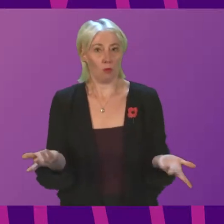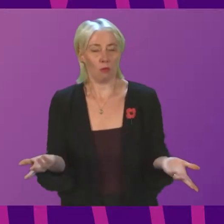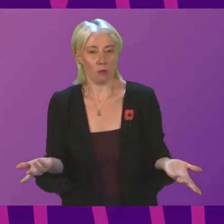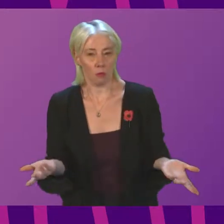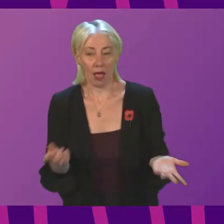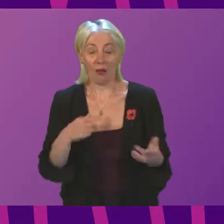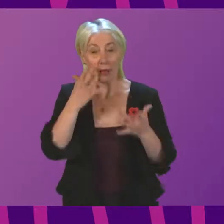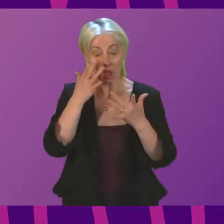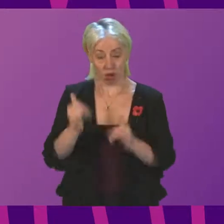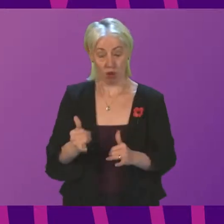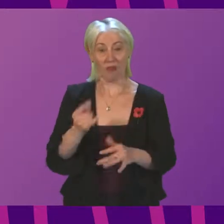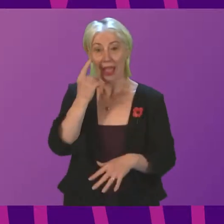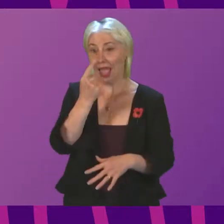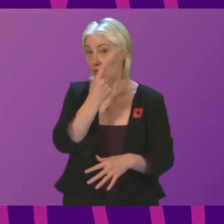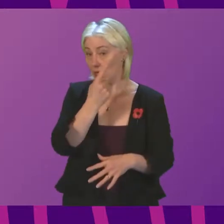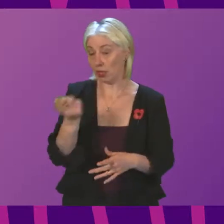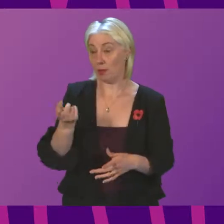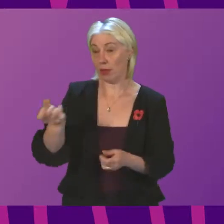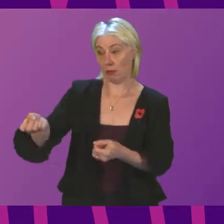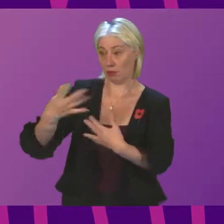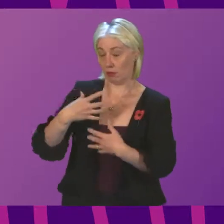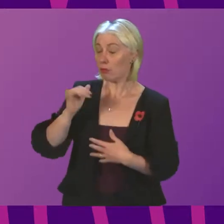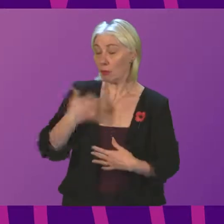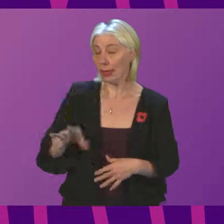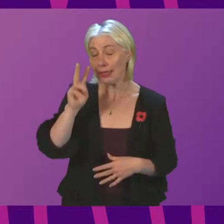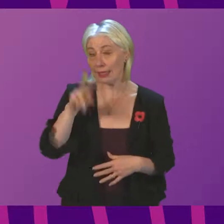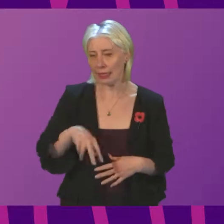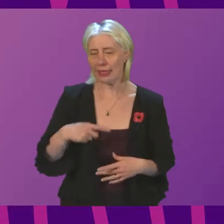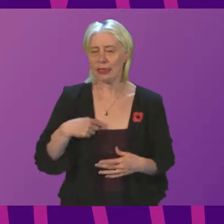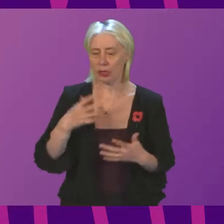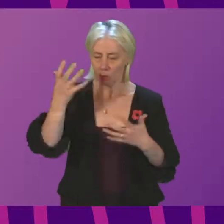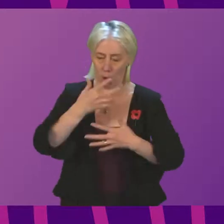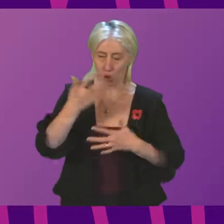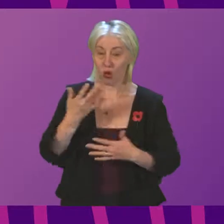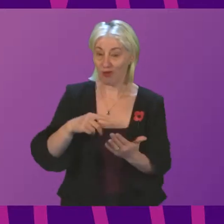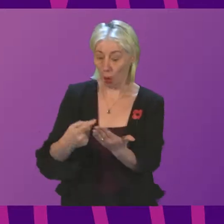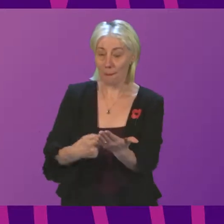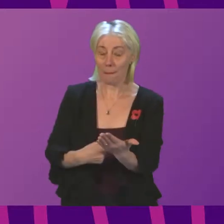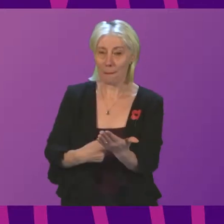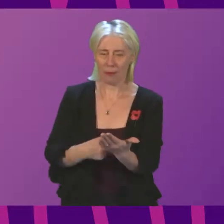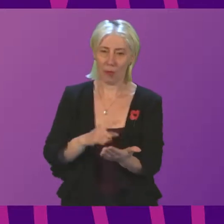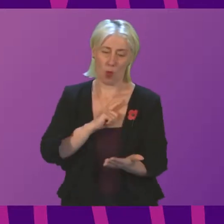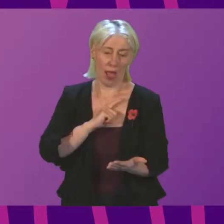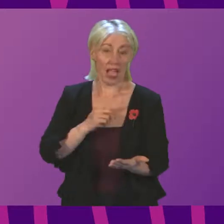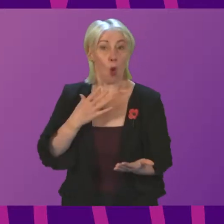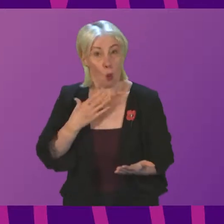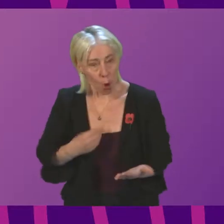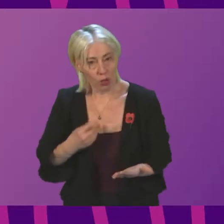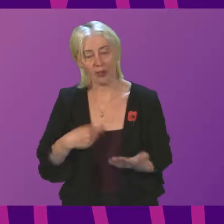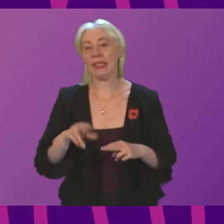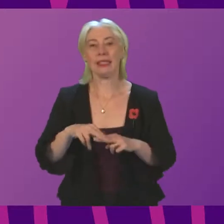seen the survey evidence that Mr Ross cites this morning. I am troubled by it because quite clearly I want staff to